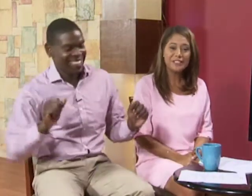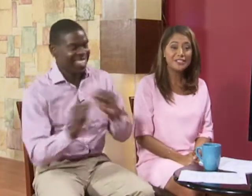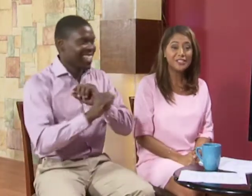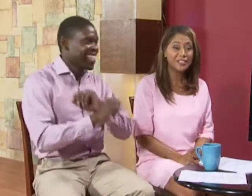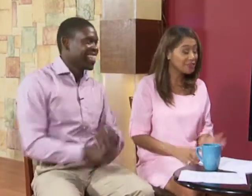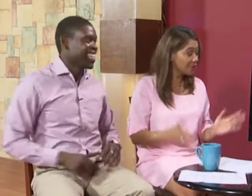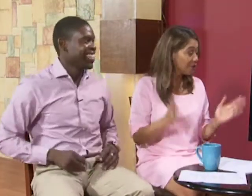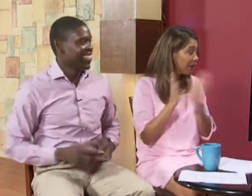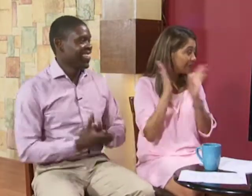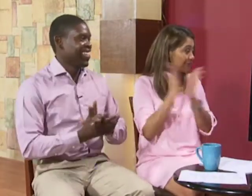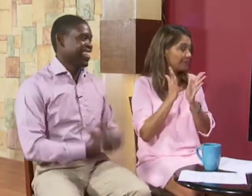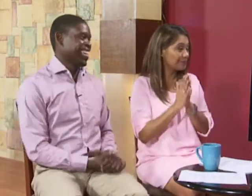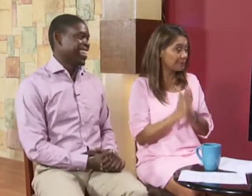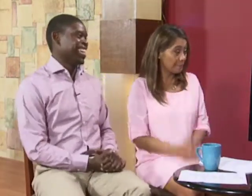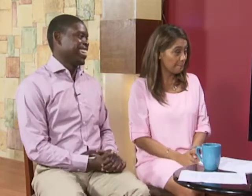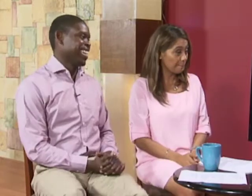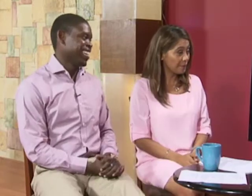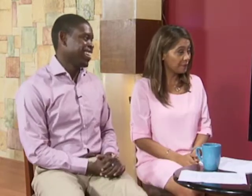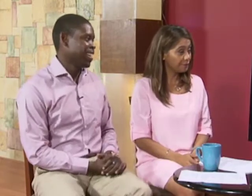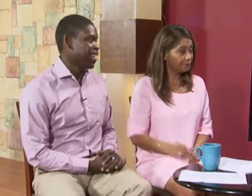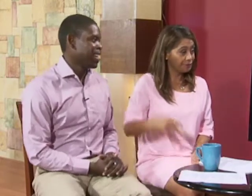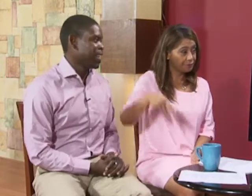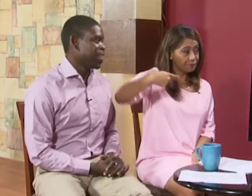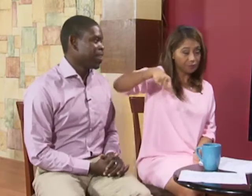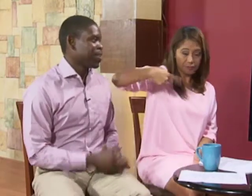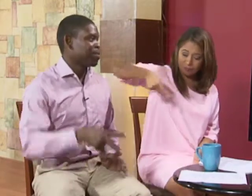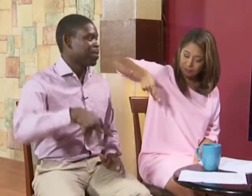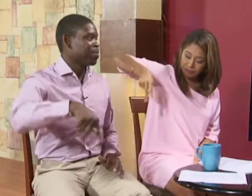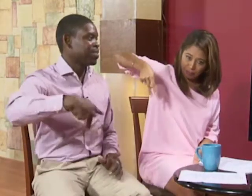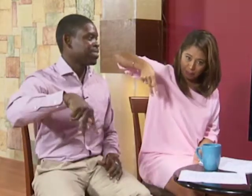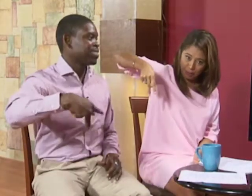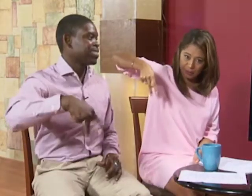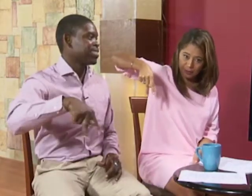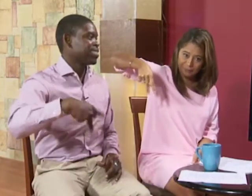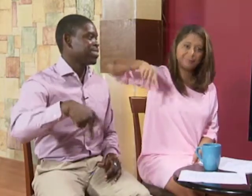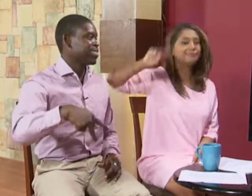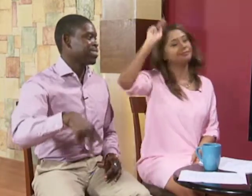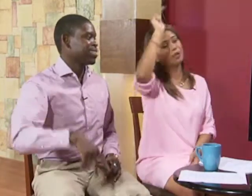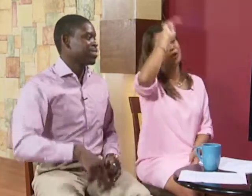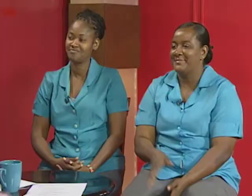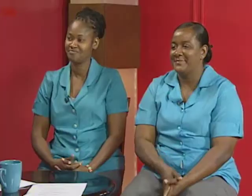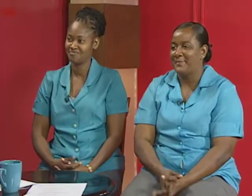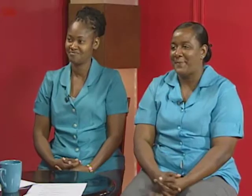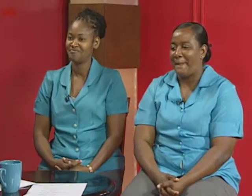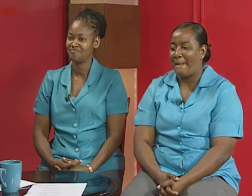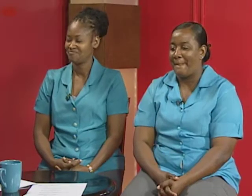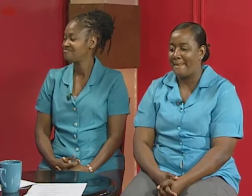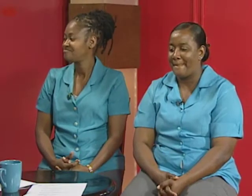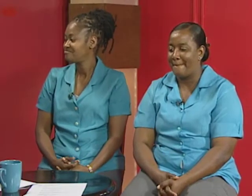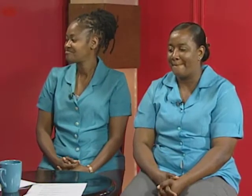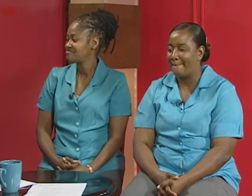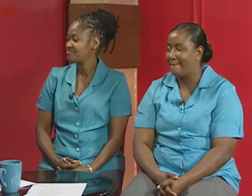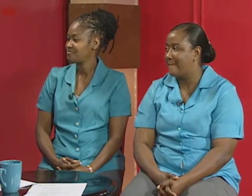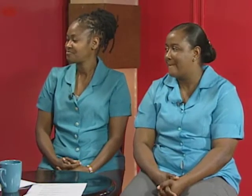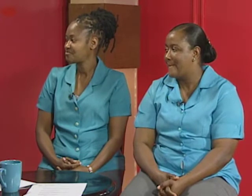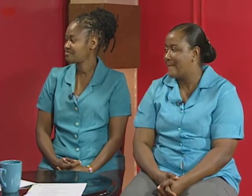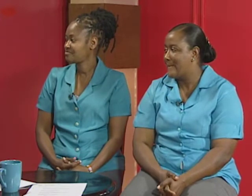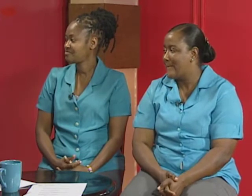easier a purple as well you can a p and a shake for purple all right okay let's get into this one because